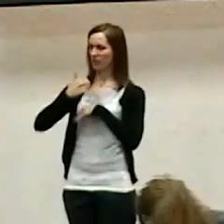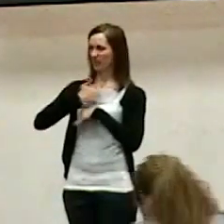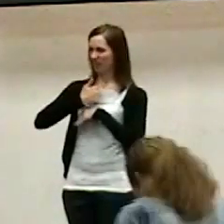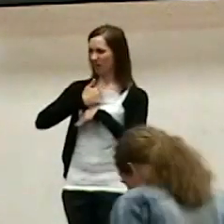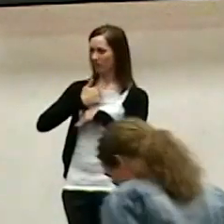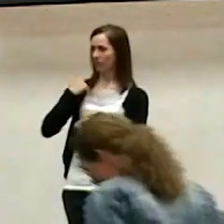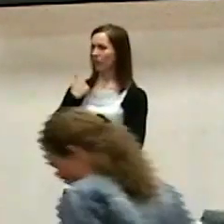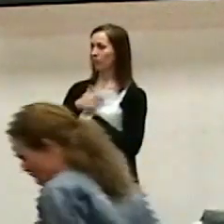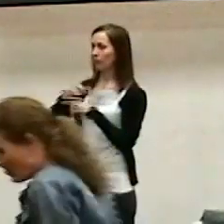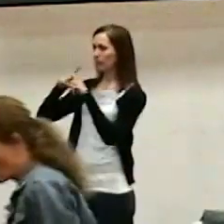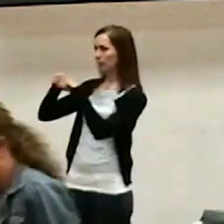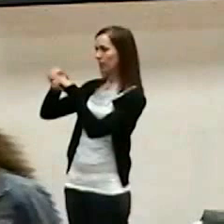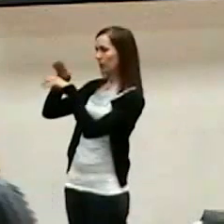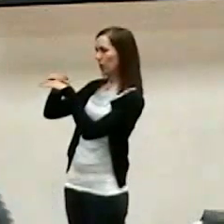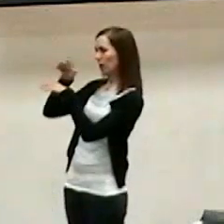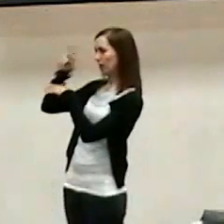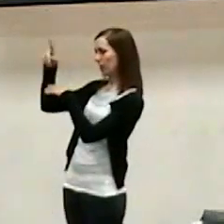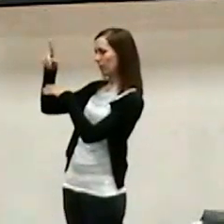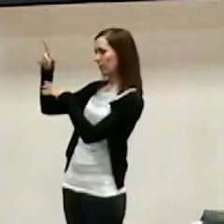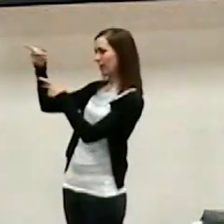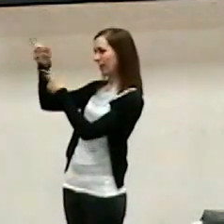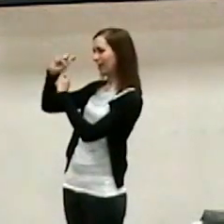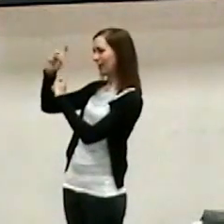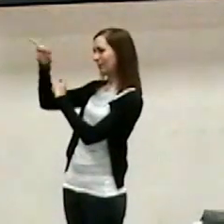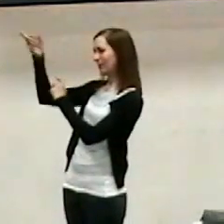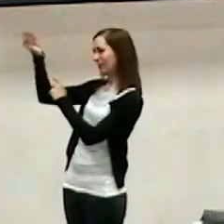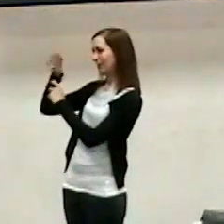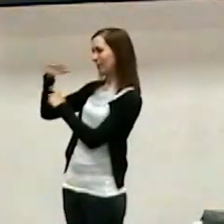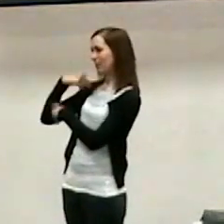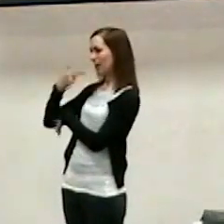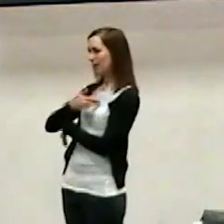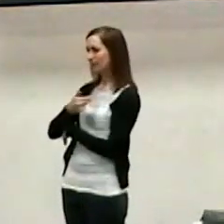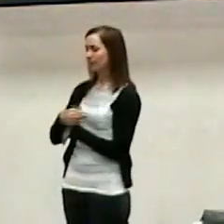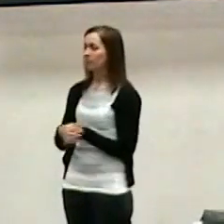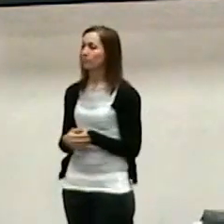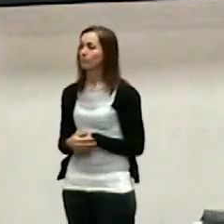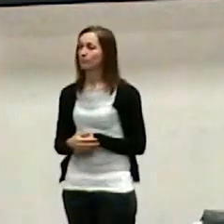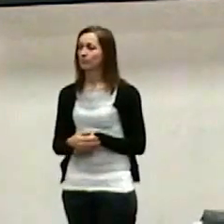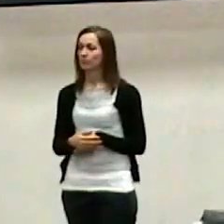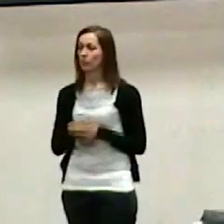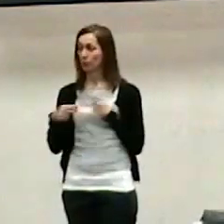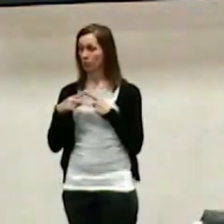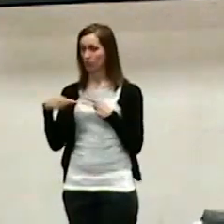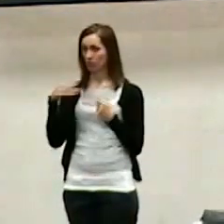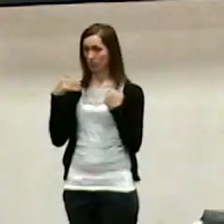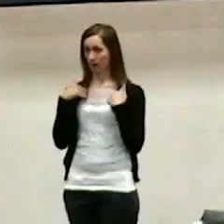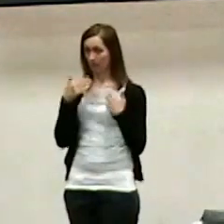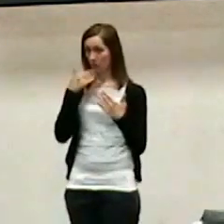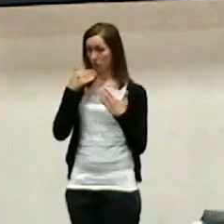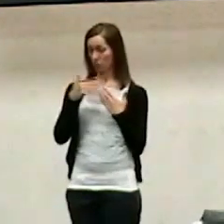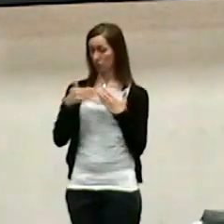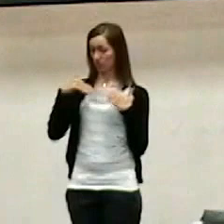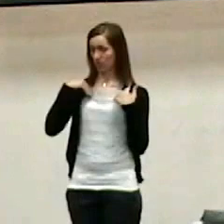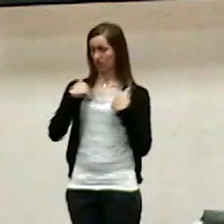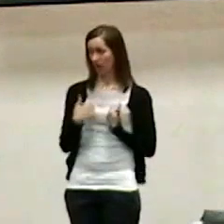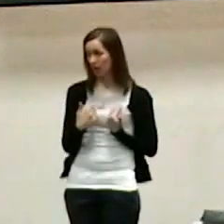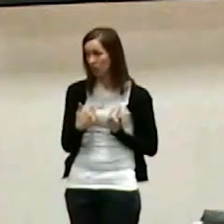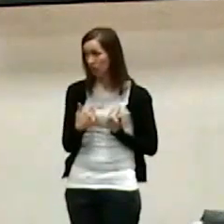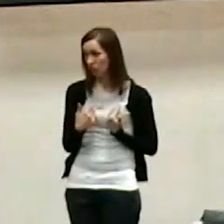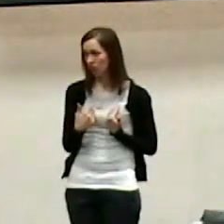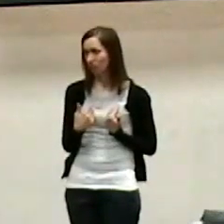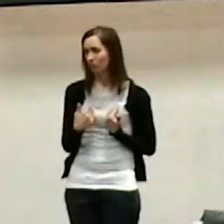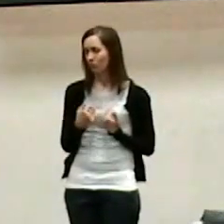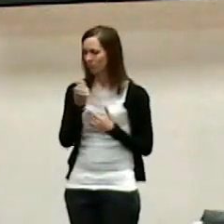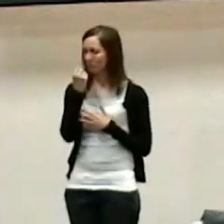the gifts that He gives. Here's a bonus. In a good exhaustion, you begin to understand that your